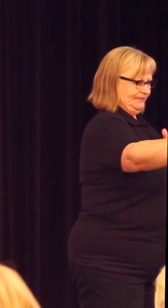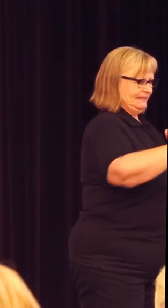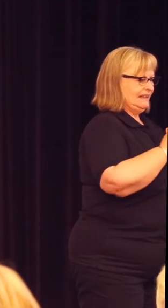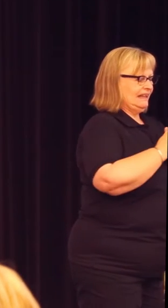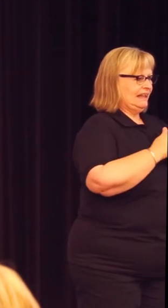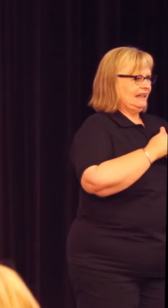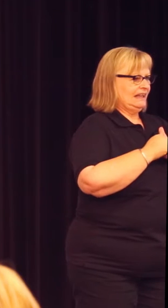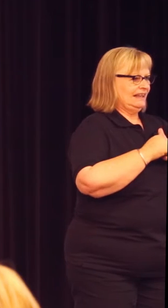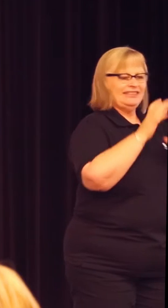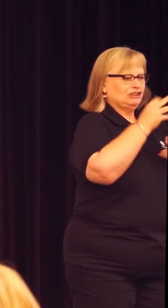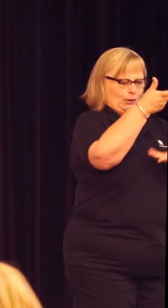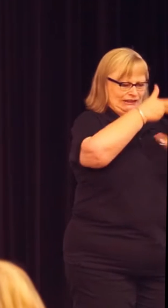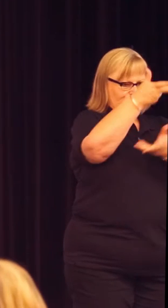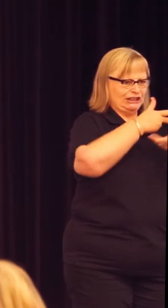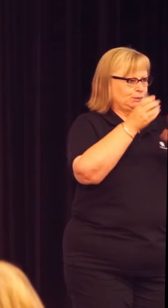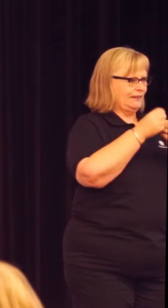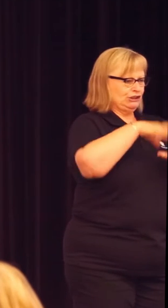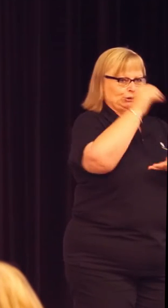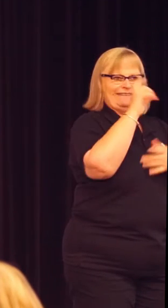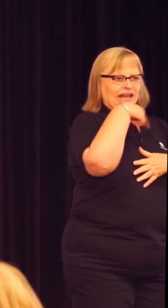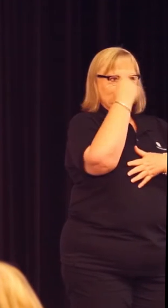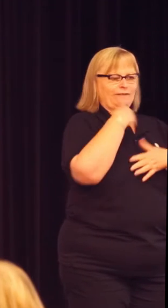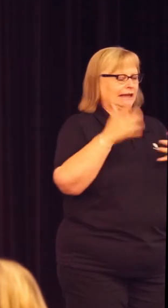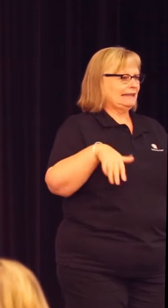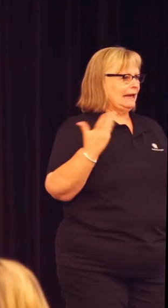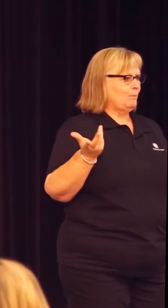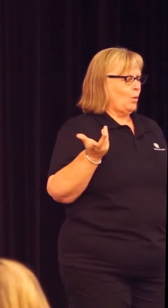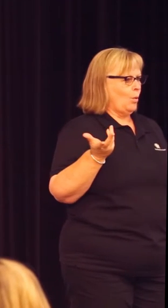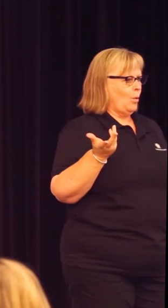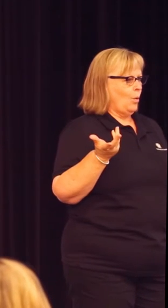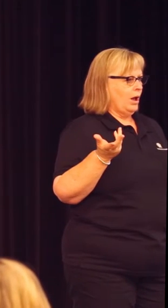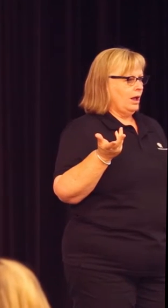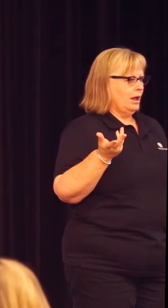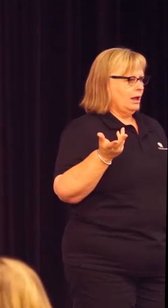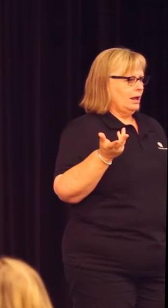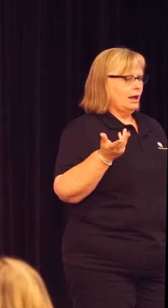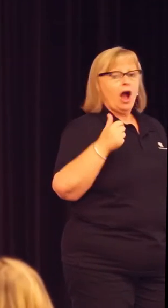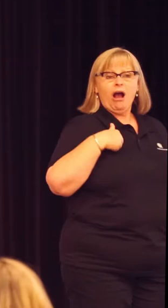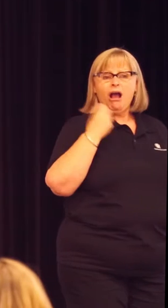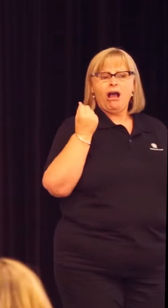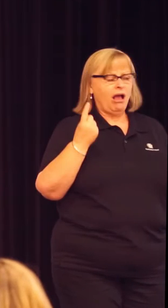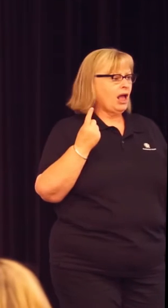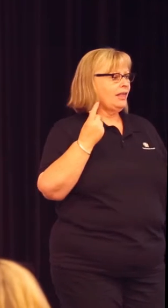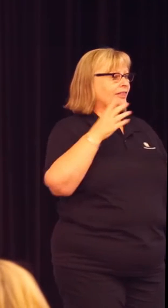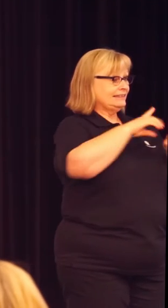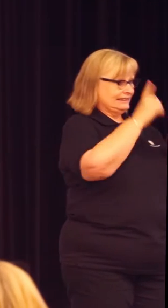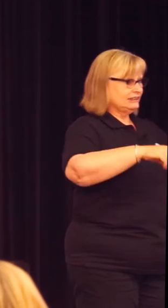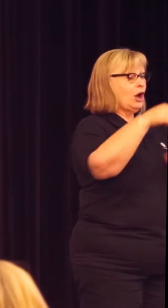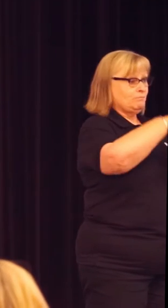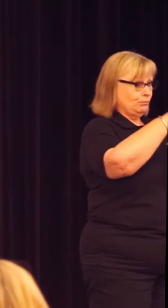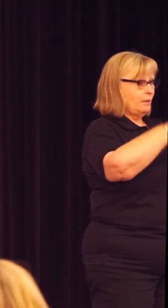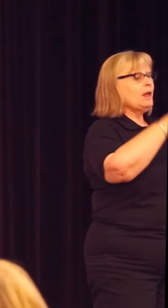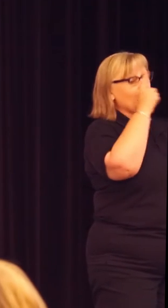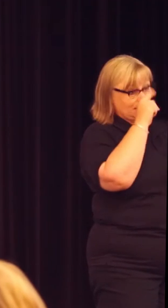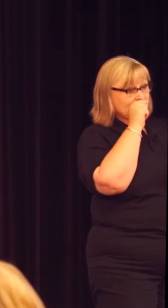no interaction with students face to face anymore. And while I do understand that there is a design problem that could